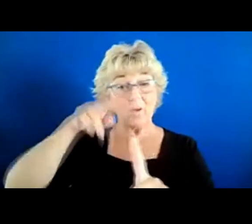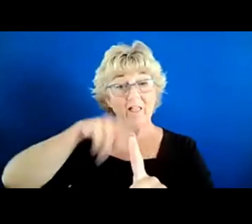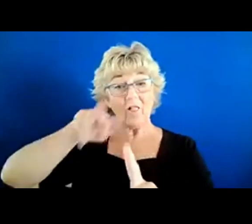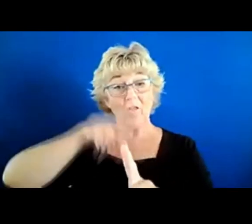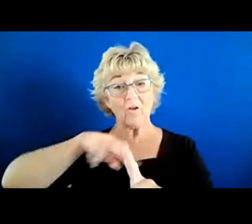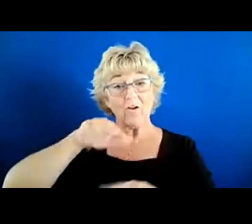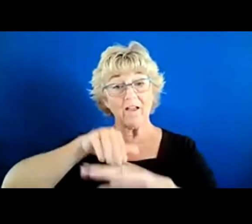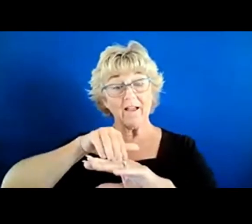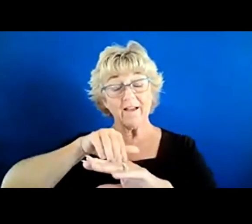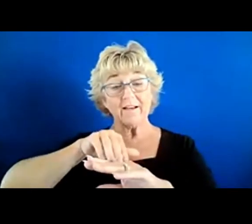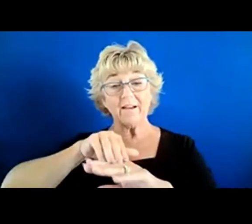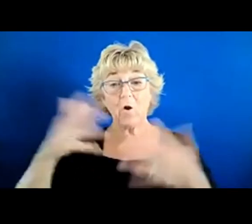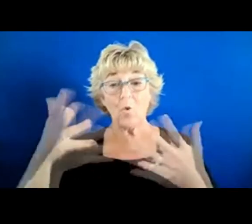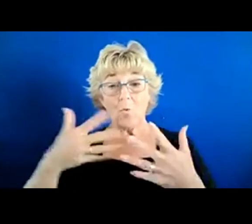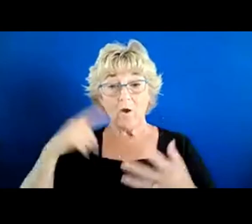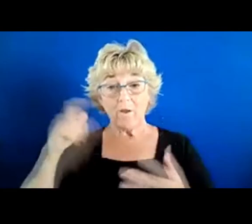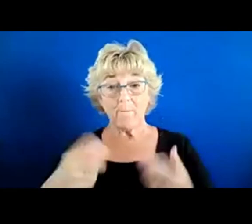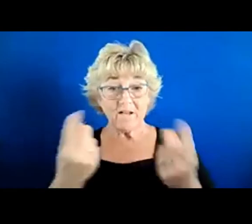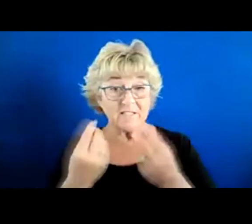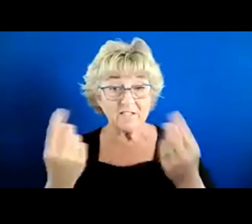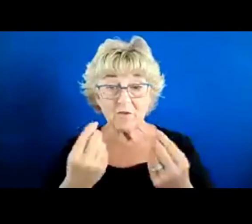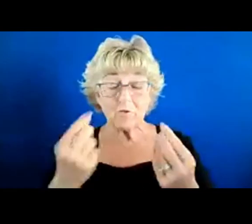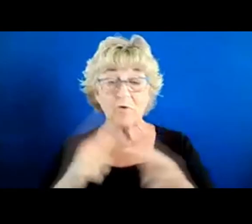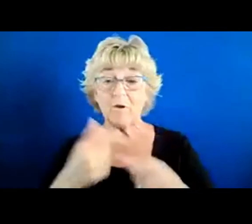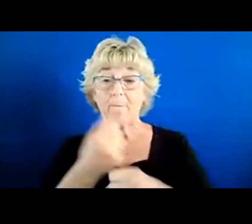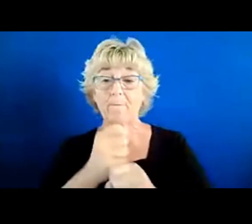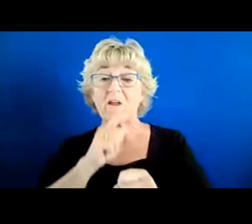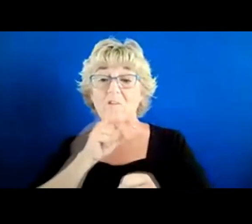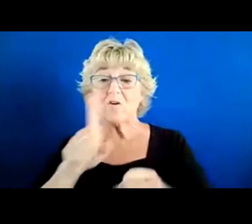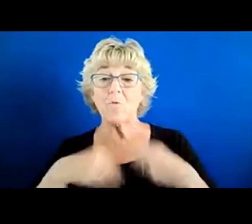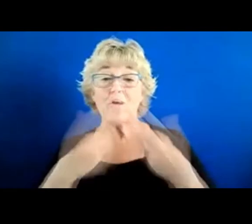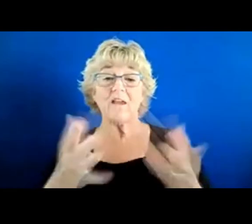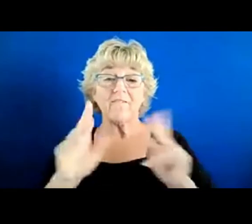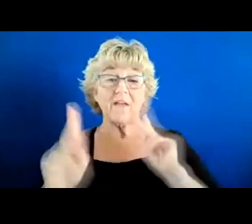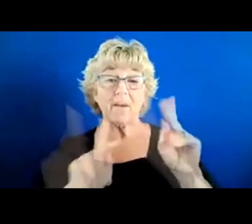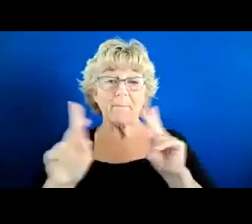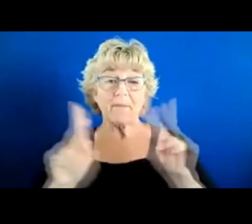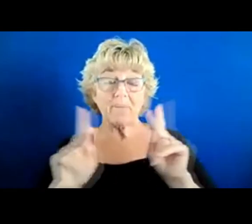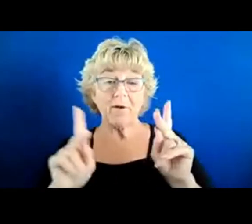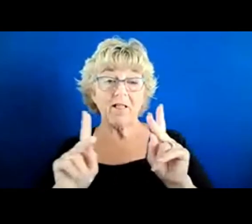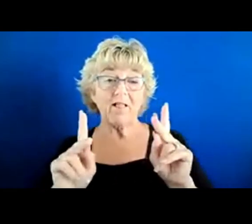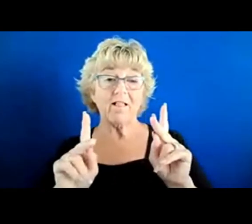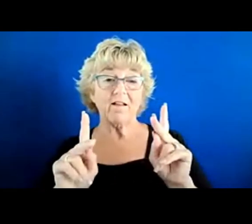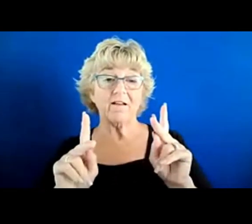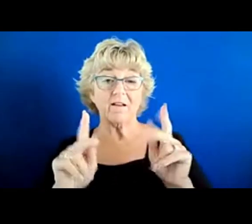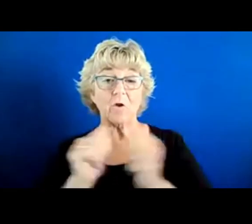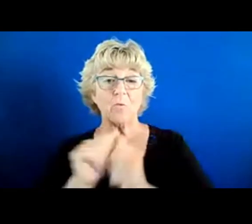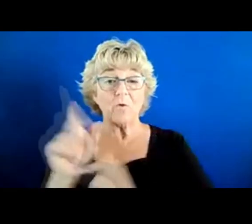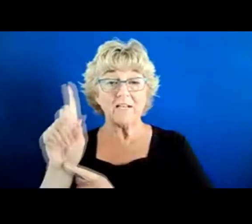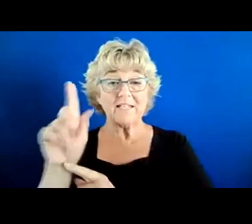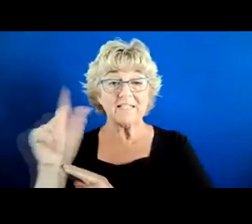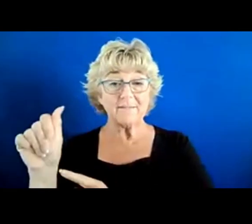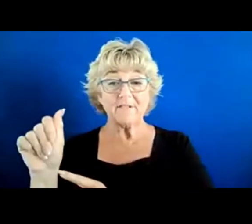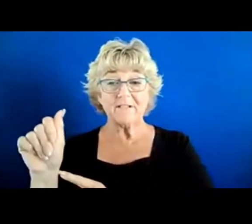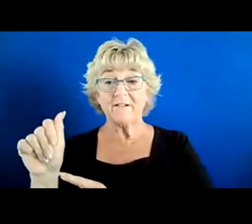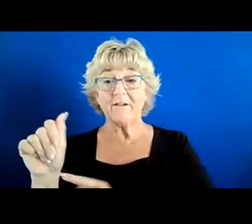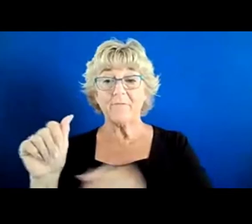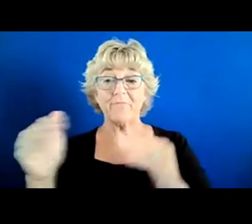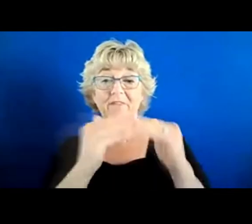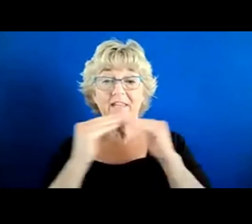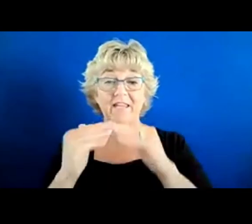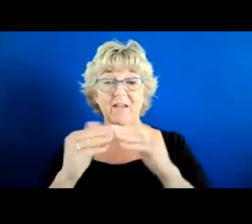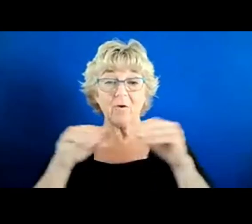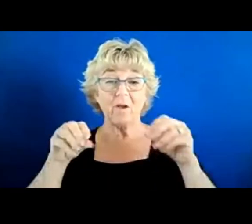what do we need to do to make sure that we're giving people with disabilities equal